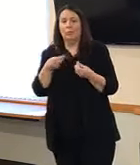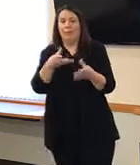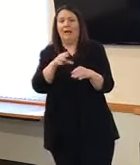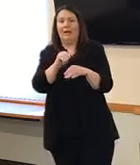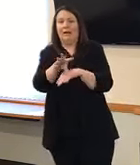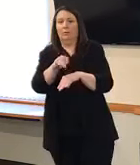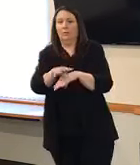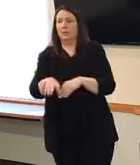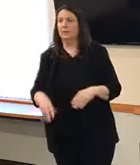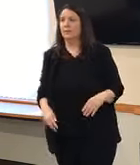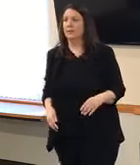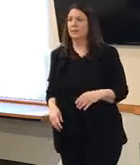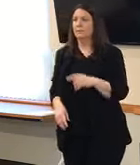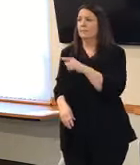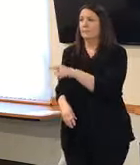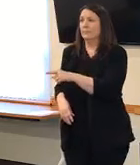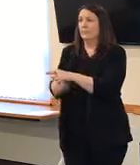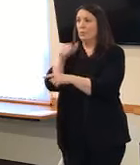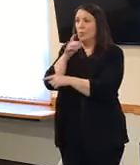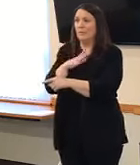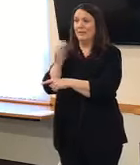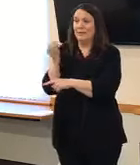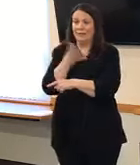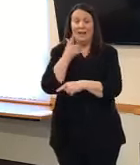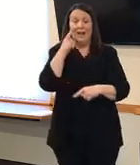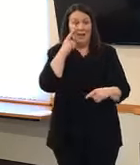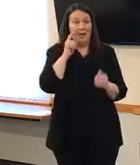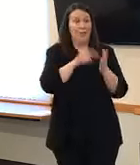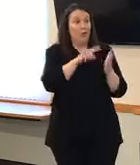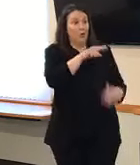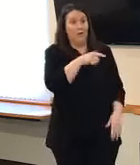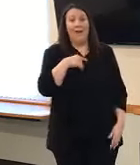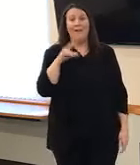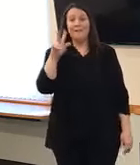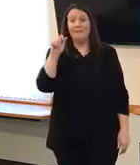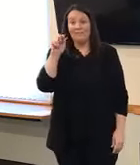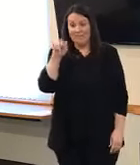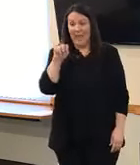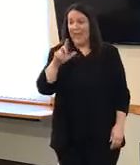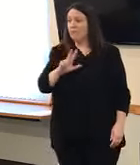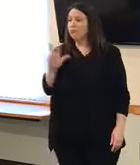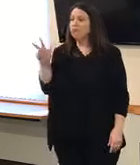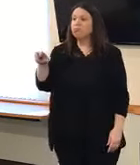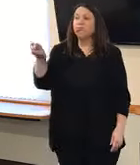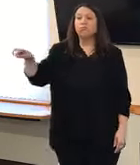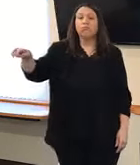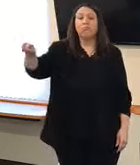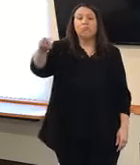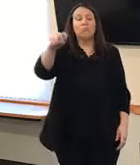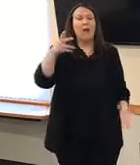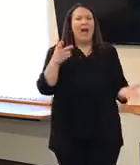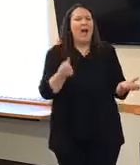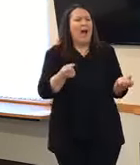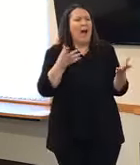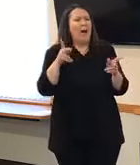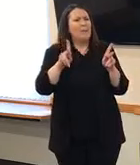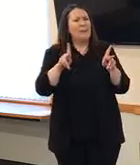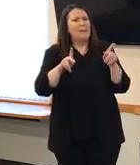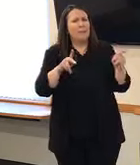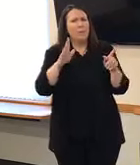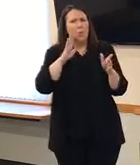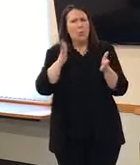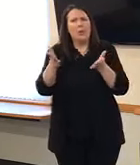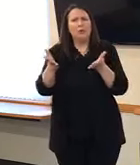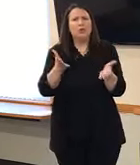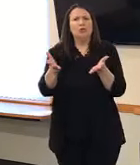So I know today was one of the first days of it where the vans actually went out, but any idea as to be able to quantify the number of people you're going to